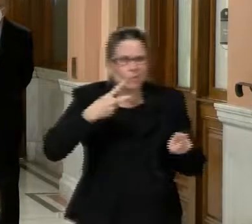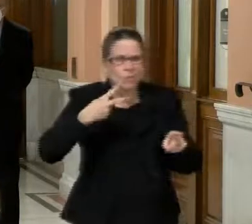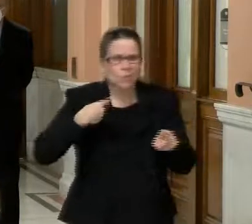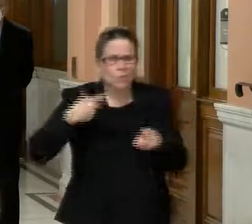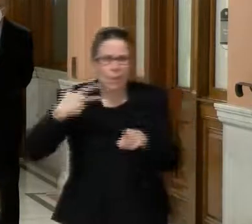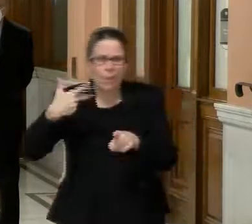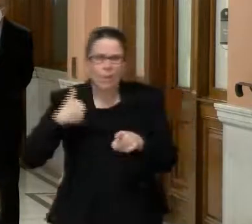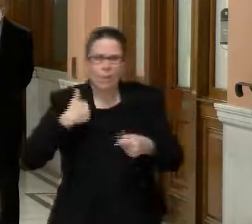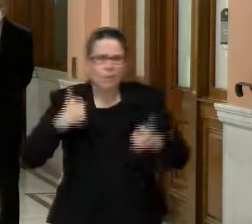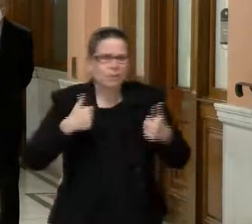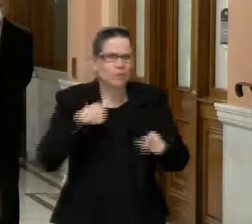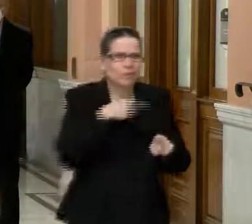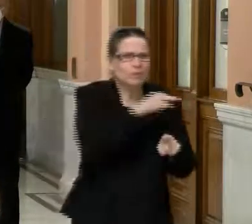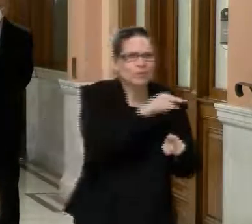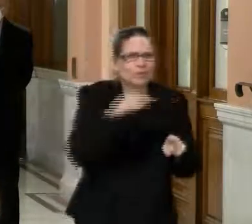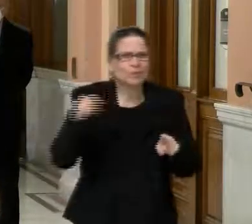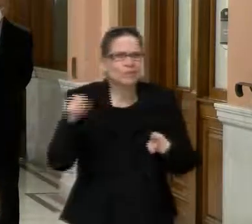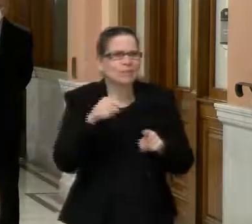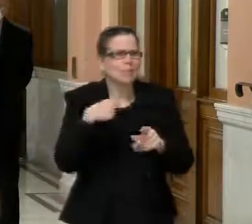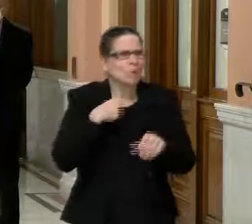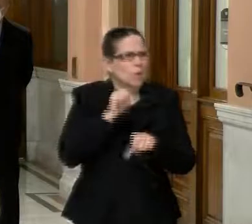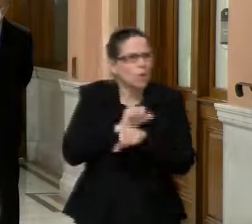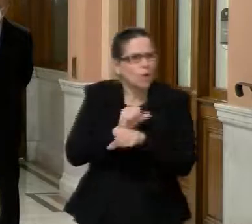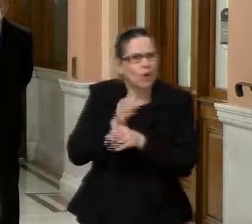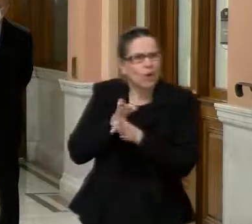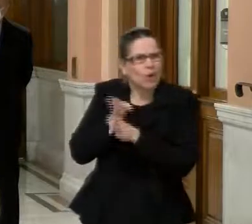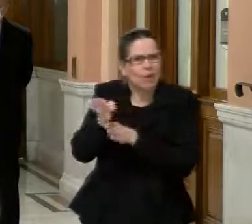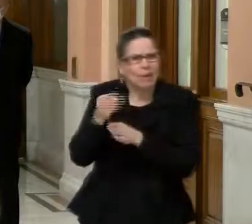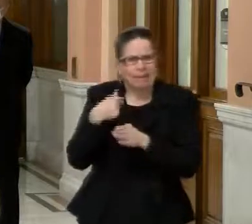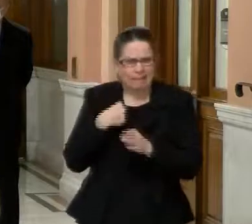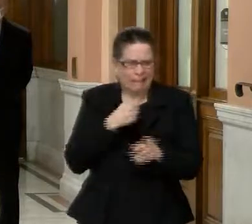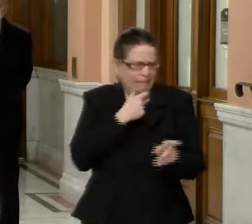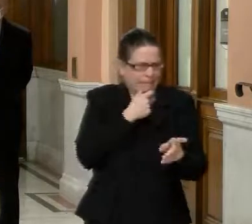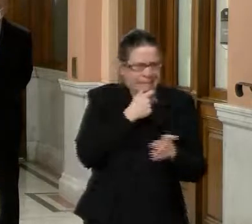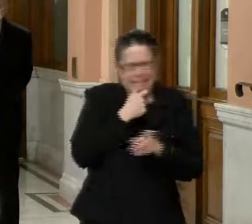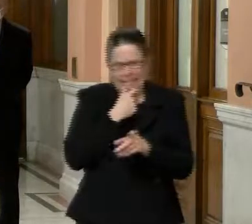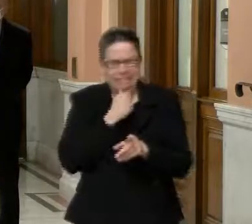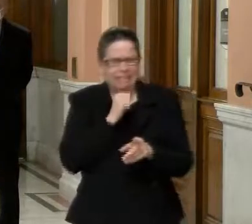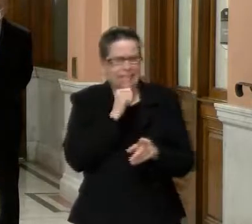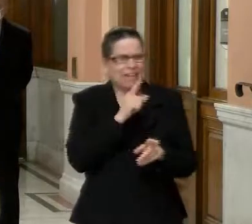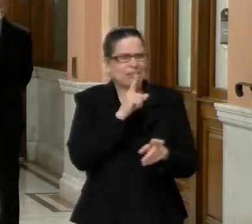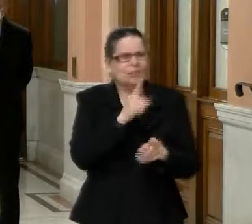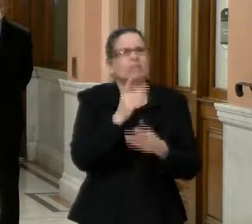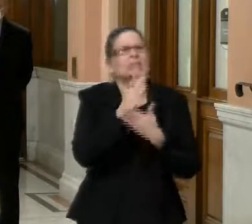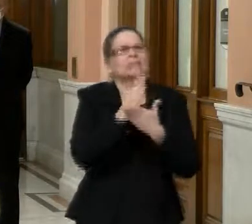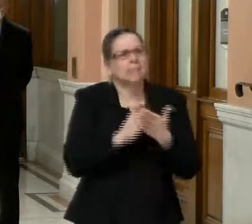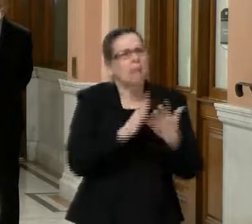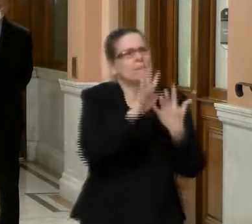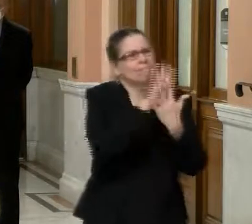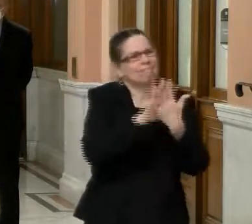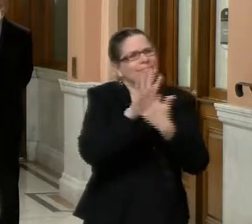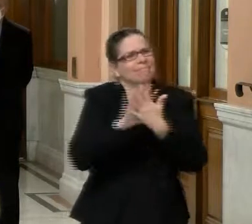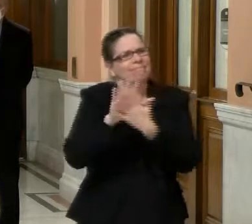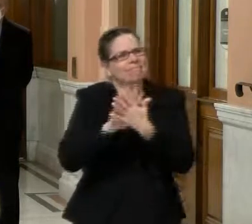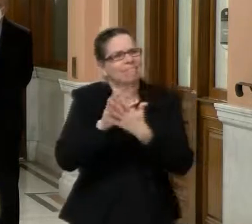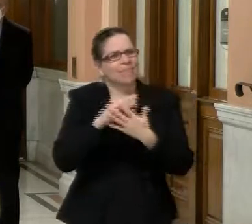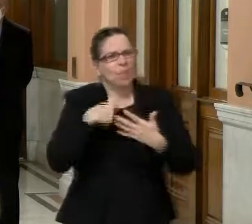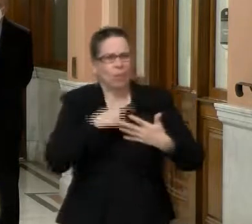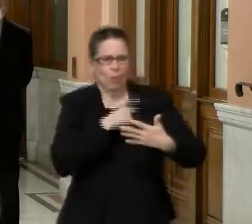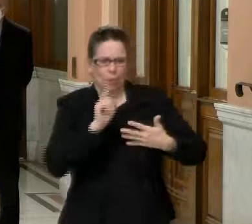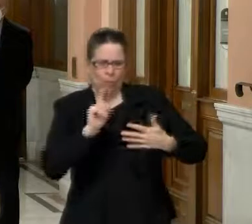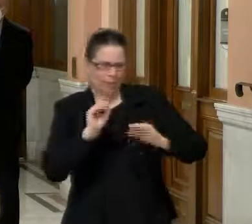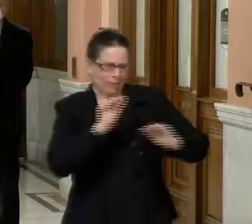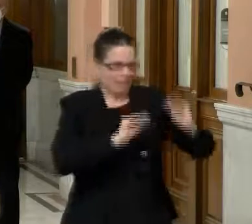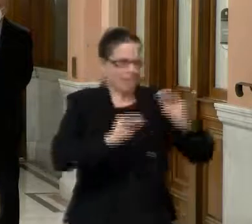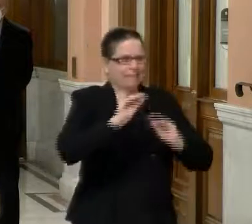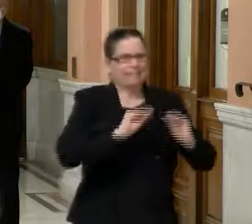fit? Where do they, uh, live in the, um, kind of chart of eligible groups?